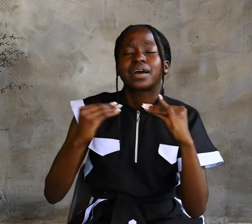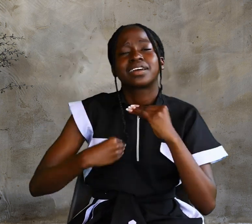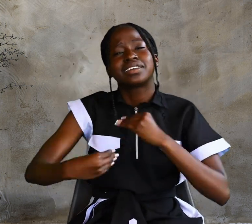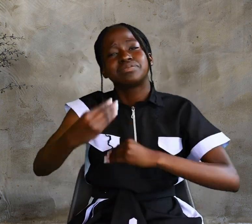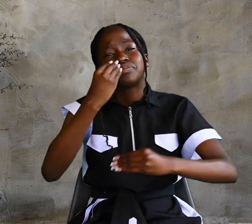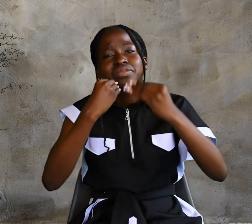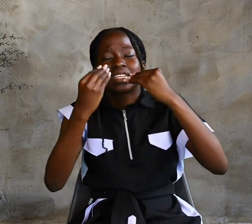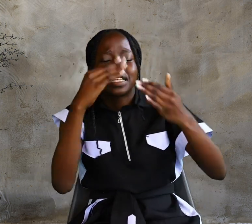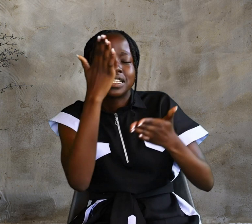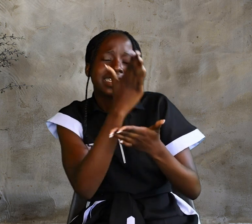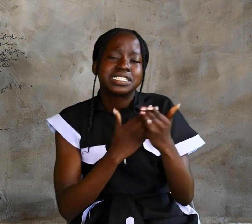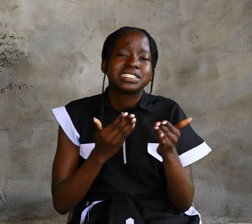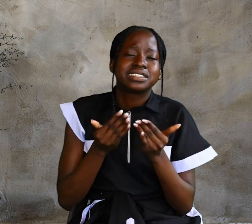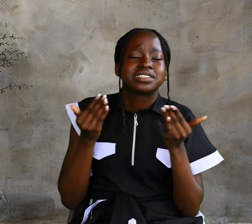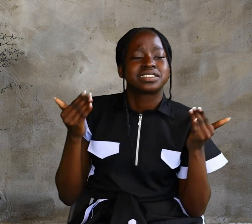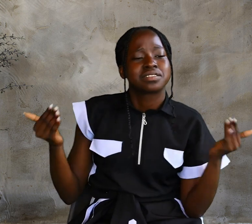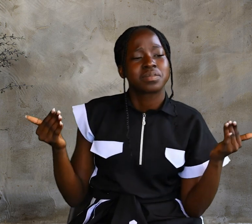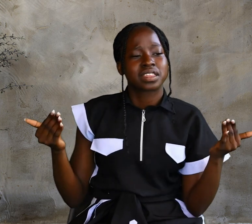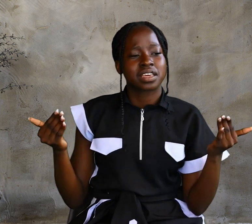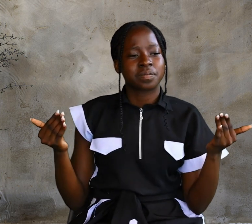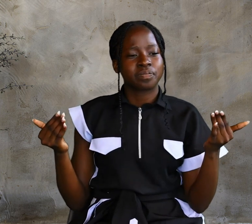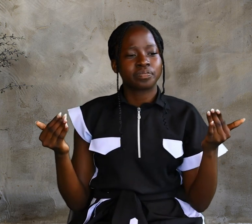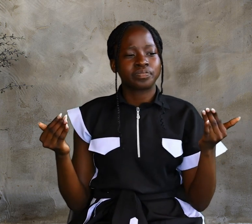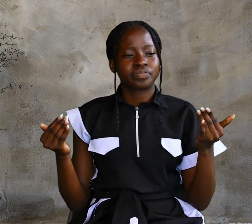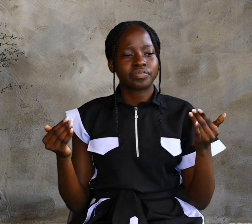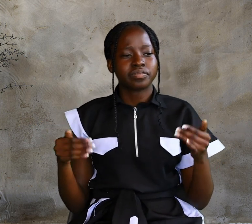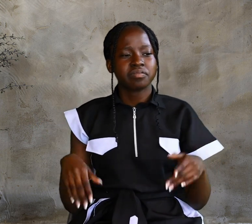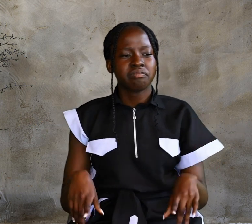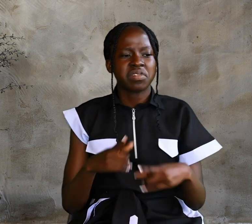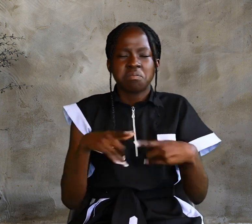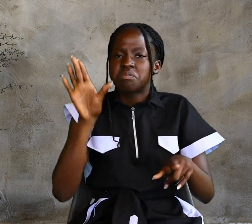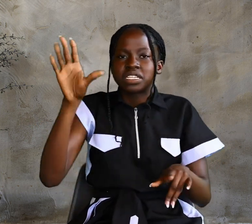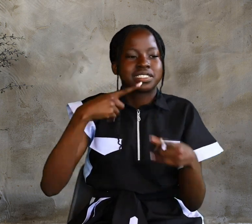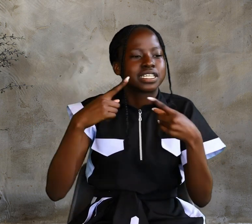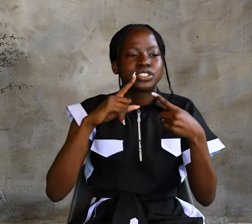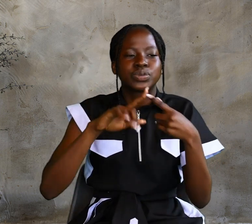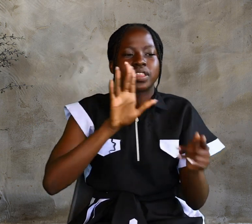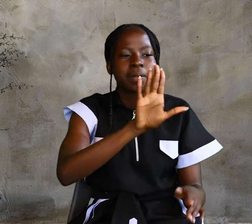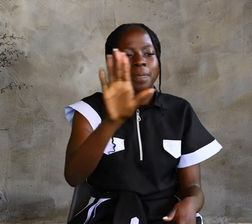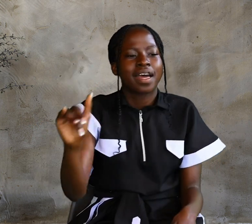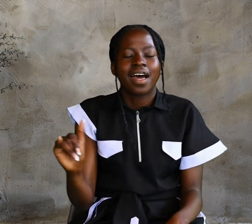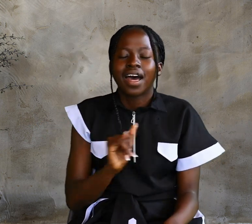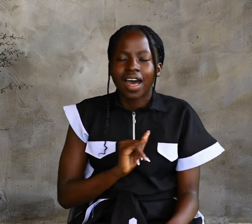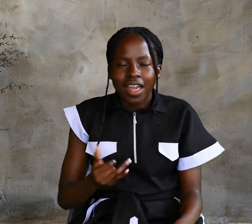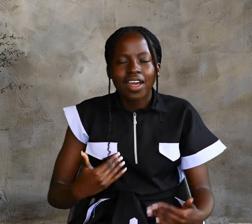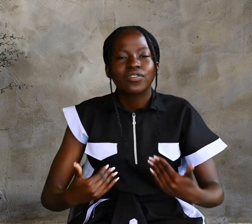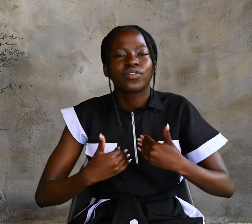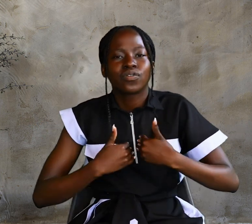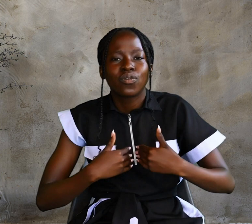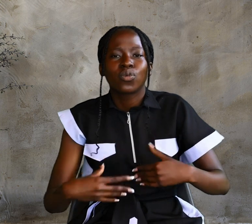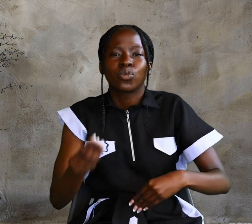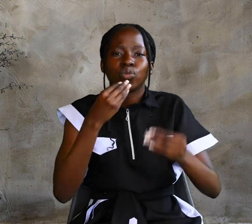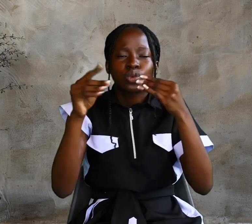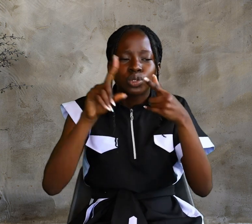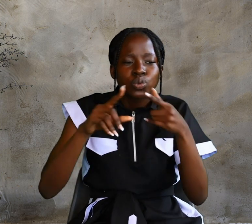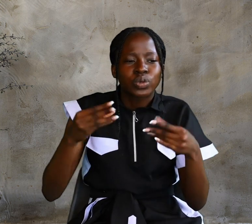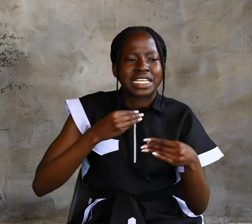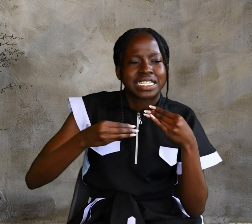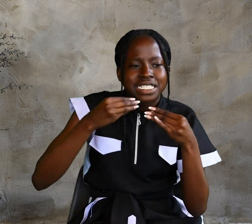Rabbi, eat something. But he said to them, I have food to eat that